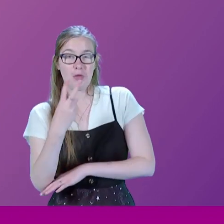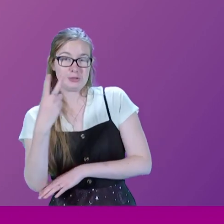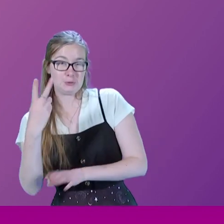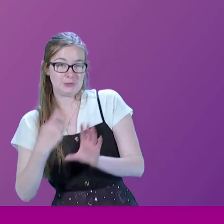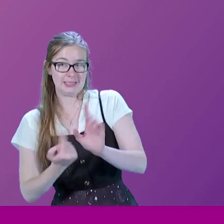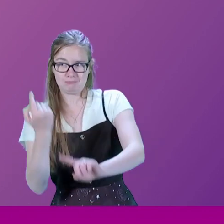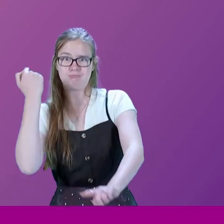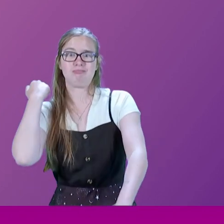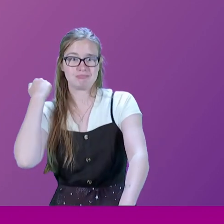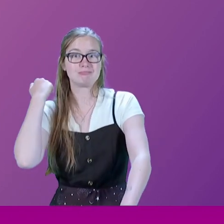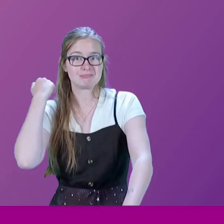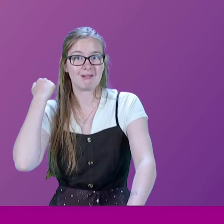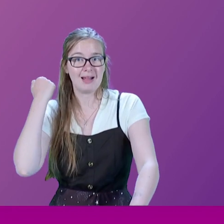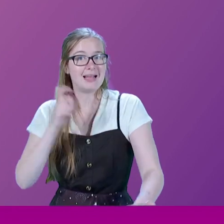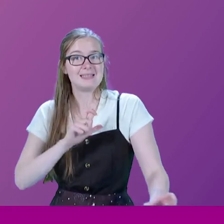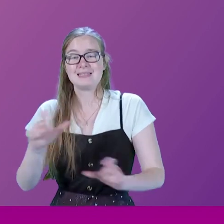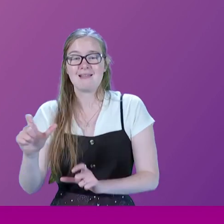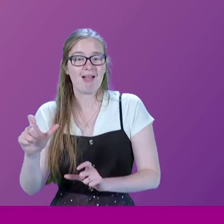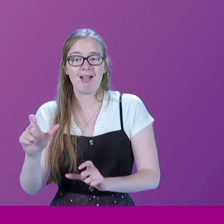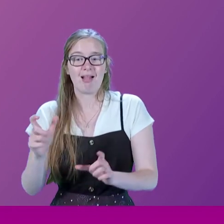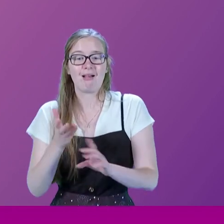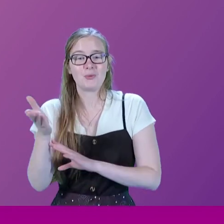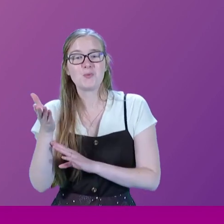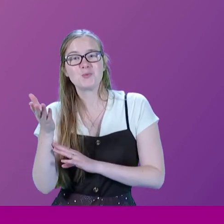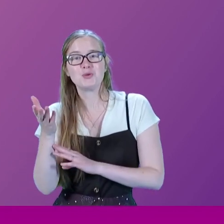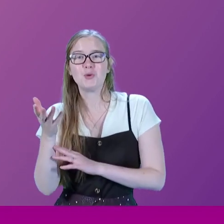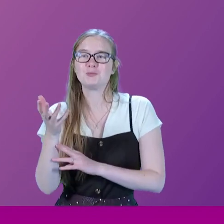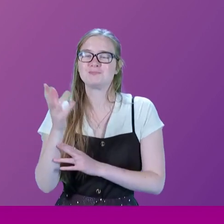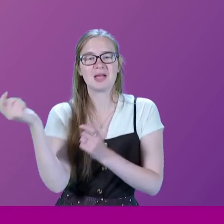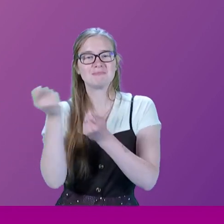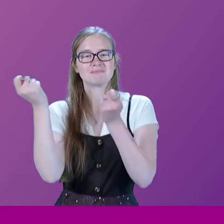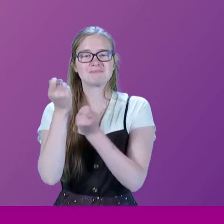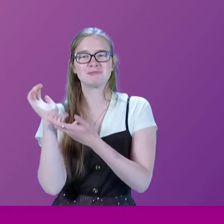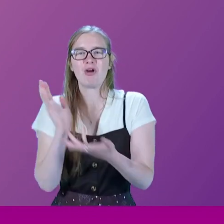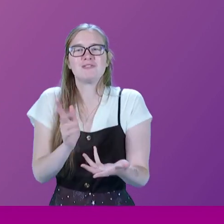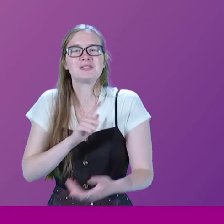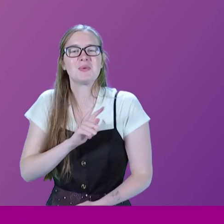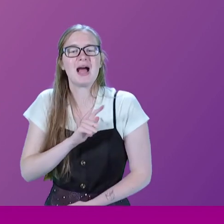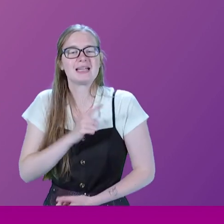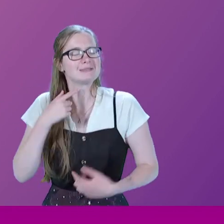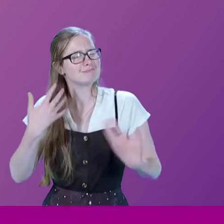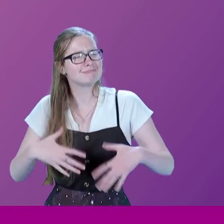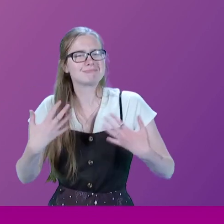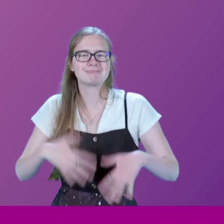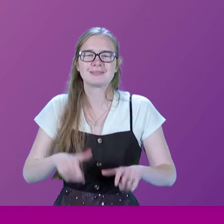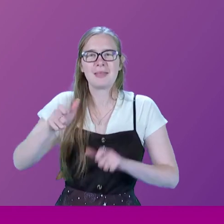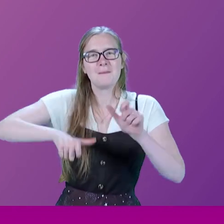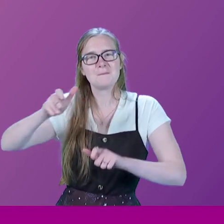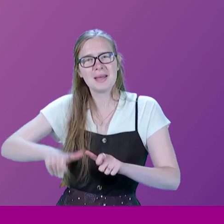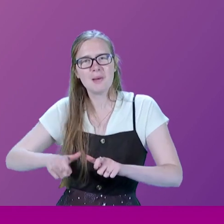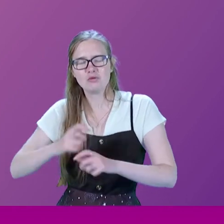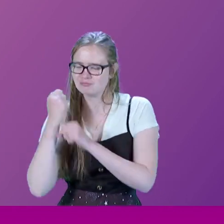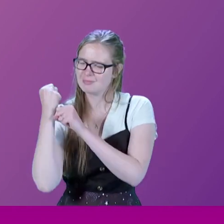ago, I think. And I still go to commemoration services because, amazingly, the people who